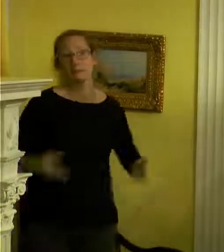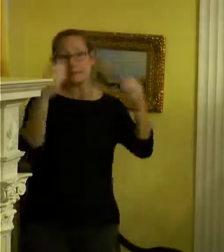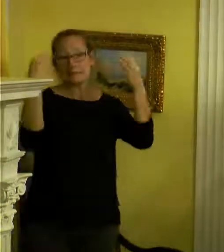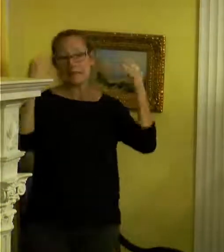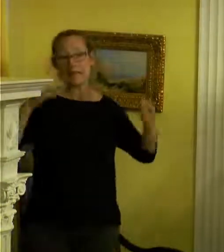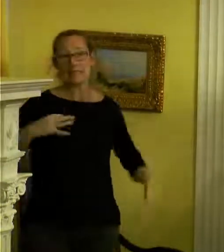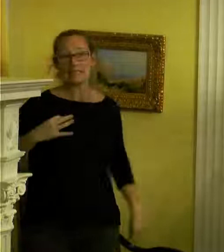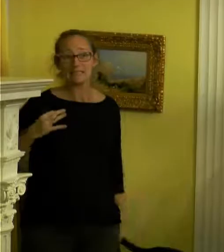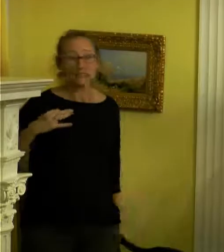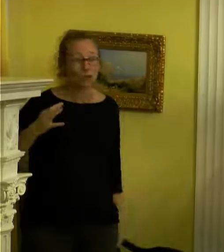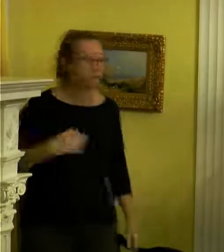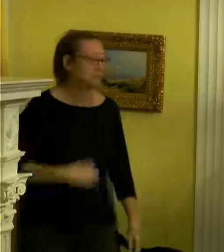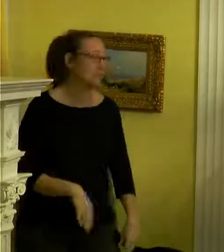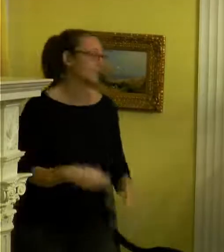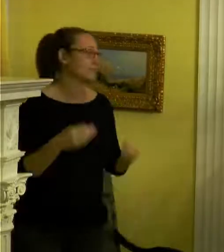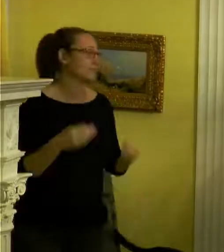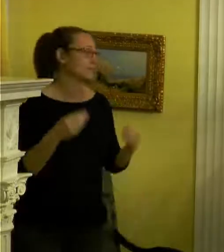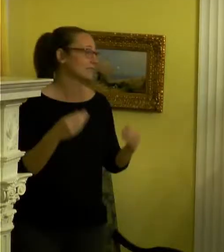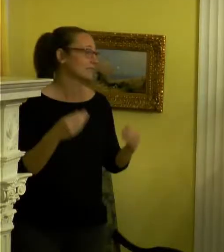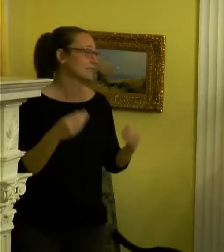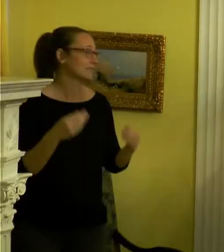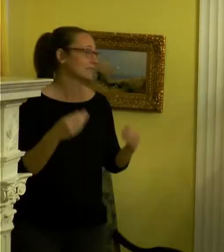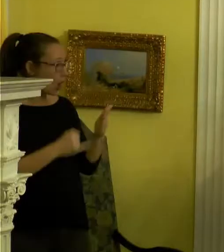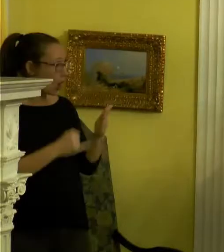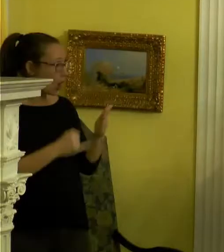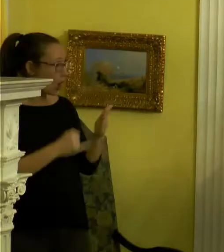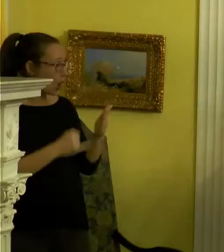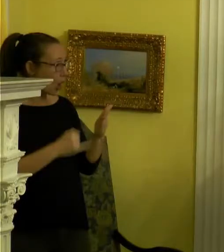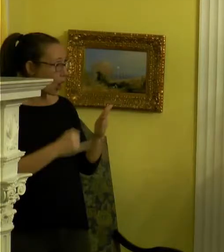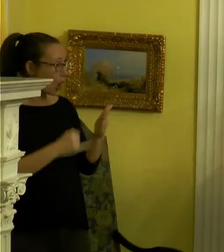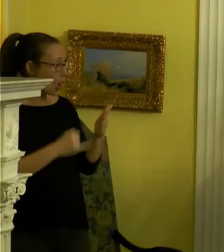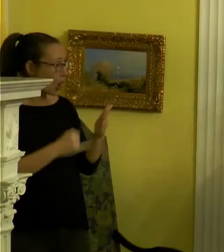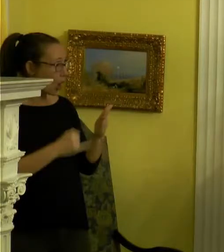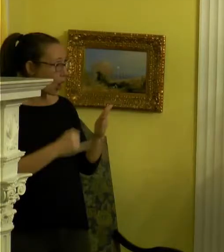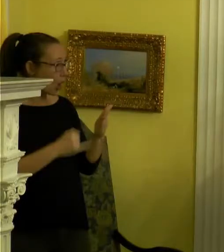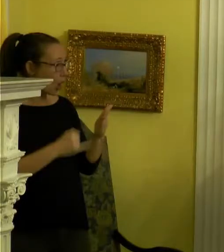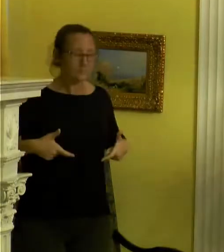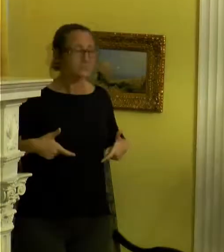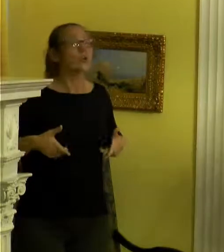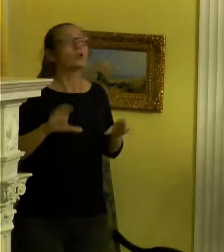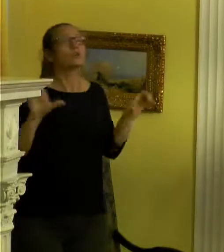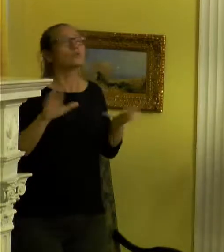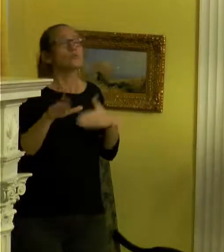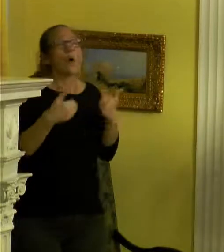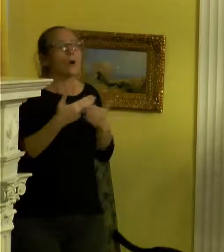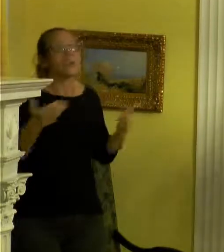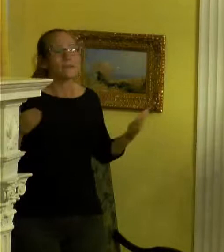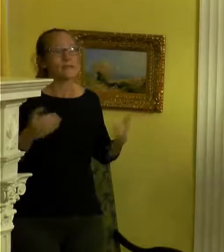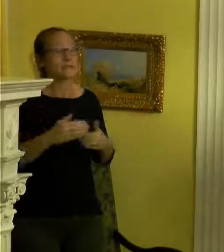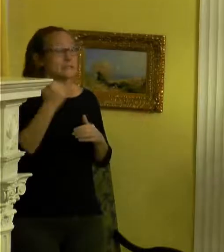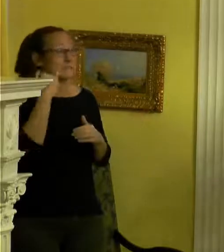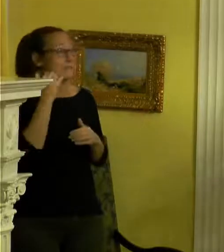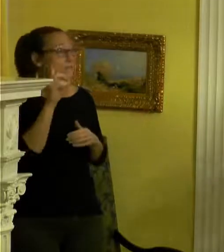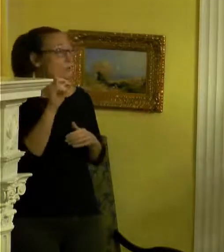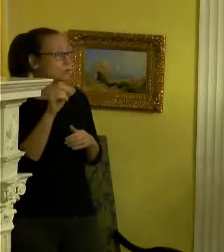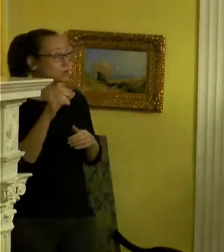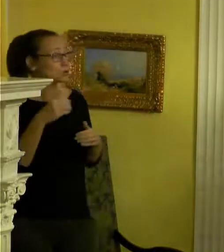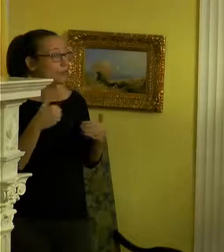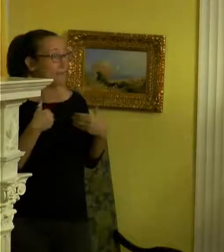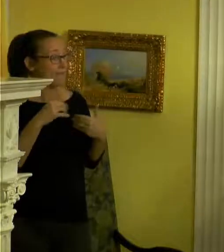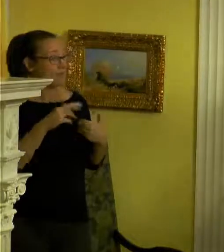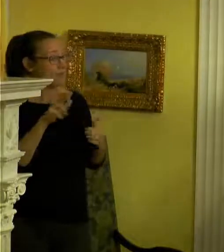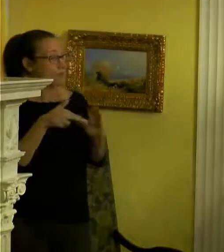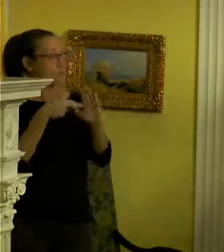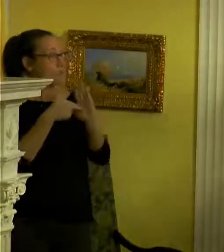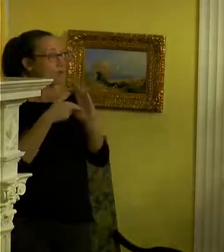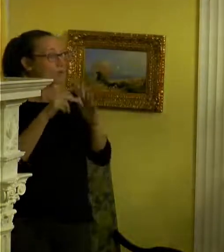t-shirts. Take your art. Put it on a shirt. You know? Do all the things. If you do, take on that role and you